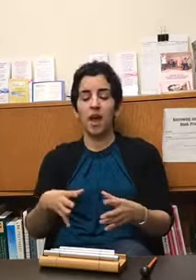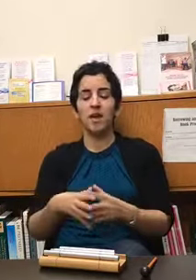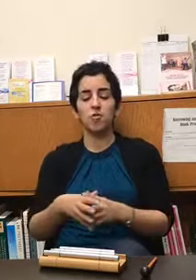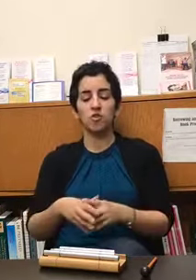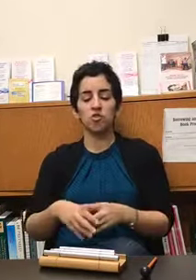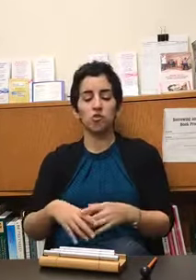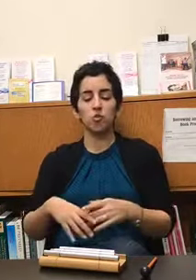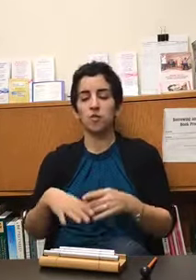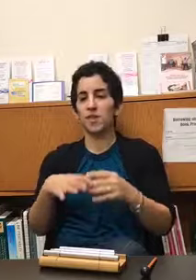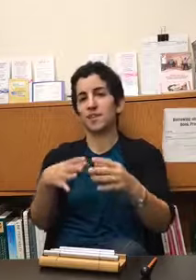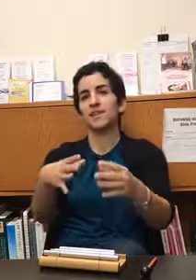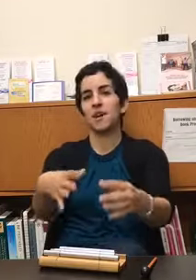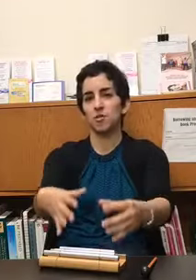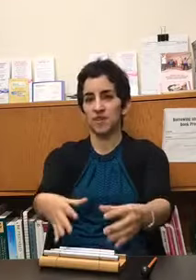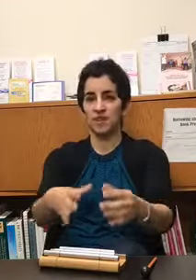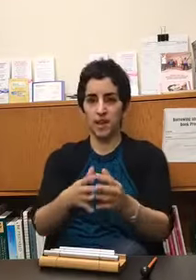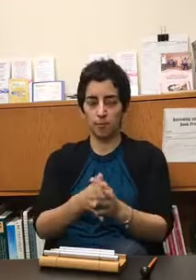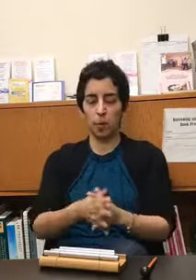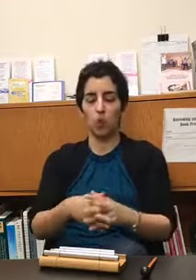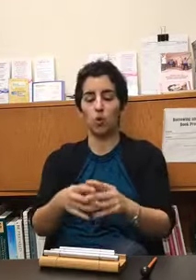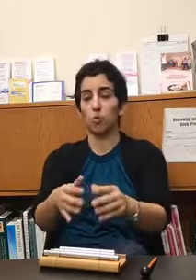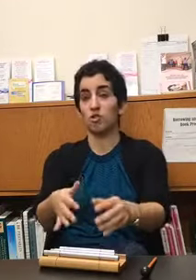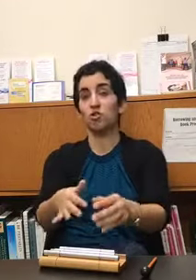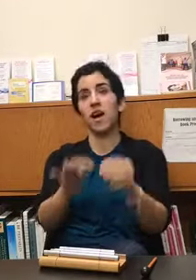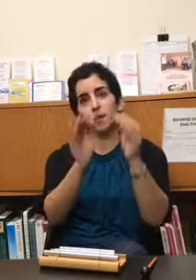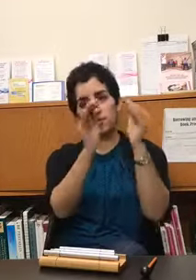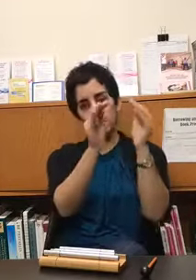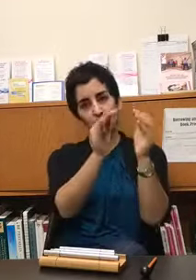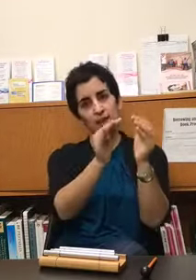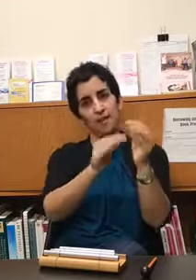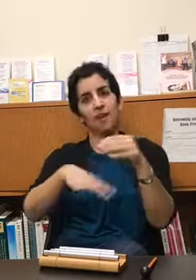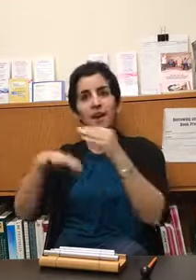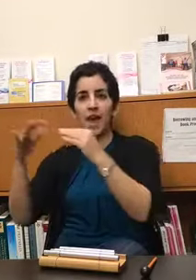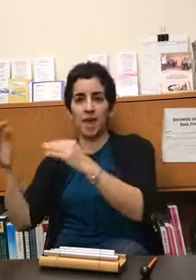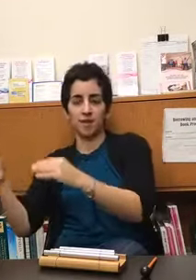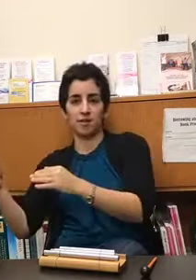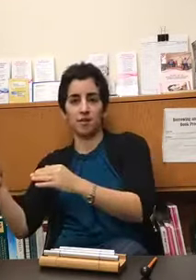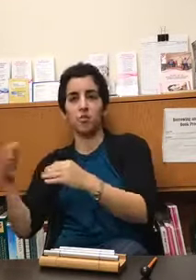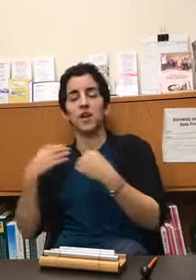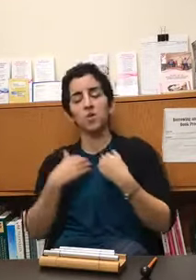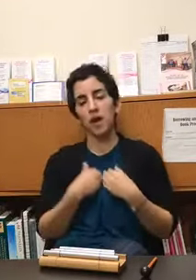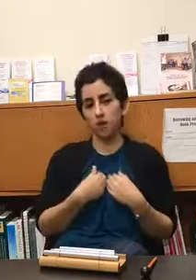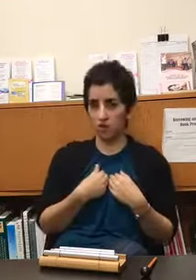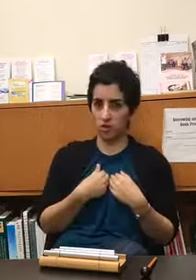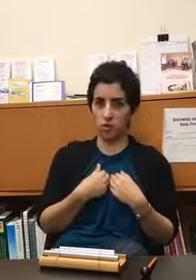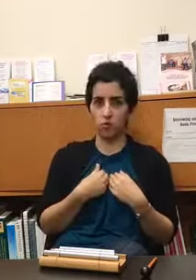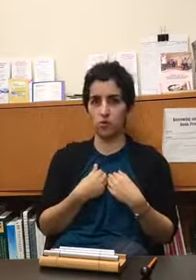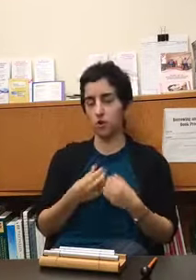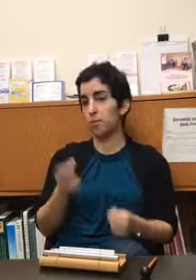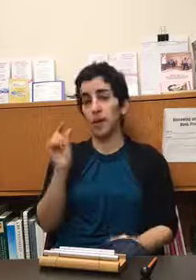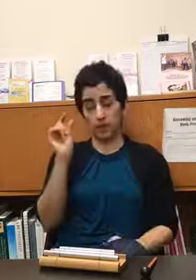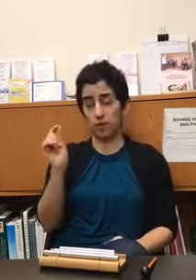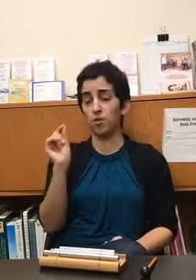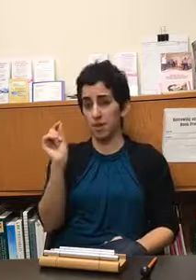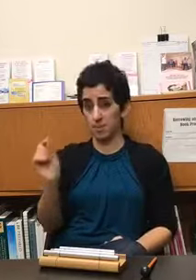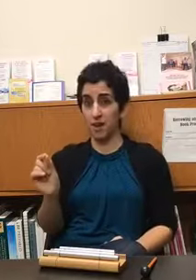and you can choose like the sound of a singing bowl or a chime to begin and end so that's what i usually use you can pick literally a minute